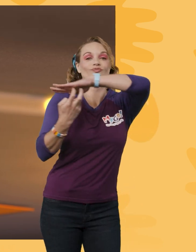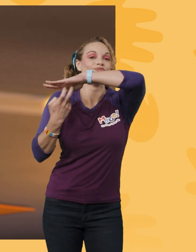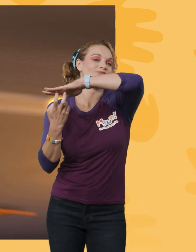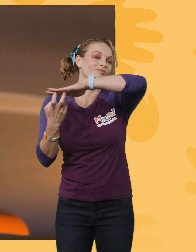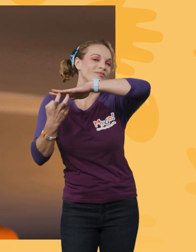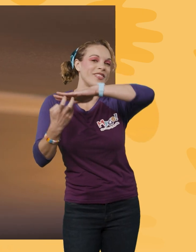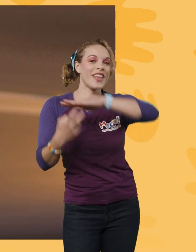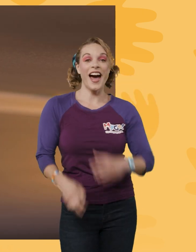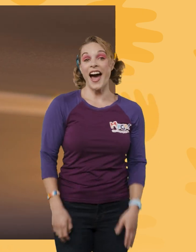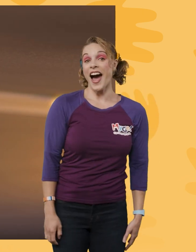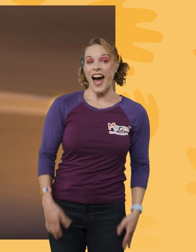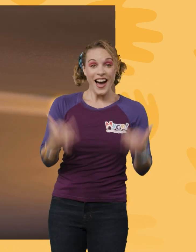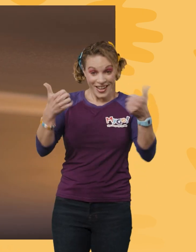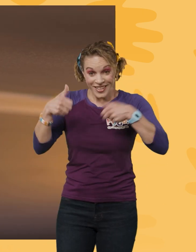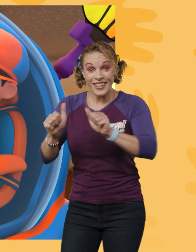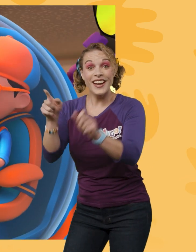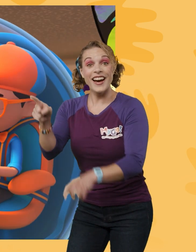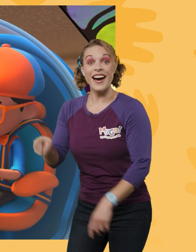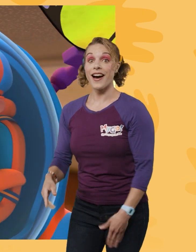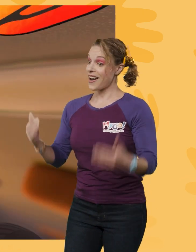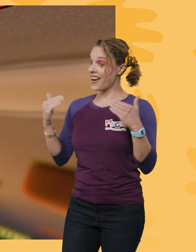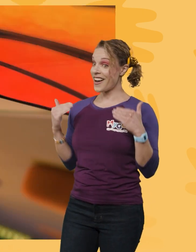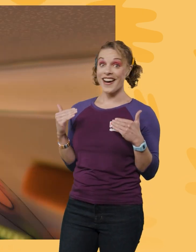Now you try! Here goes!